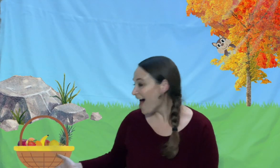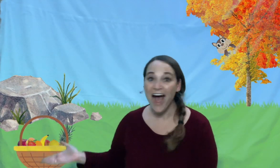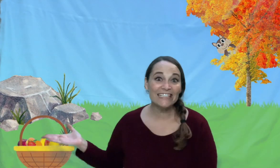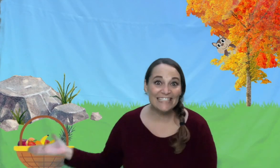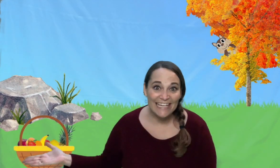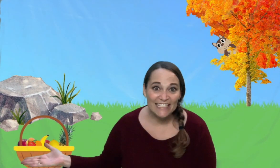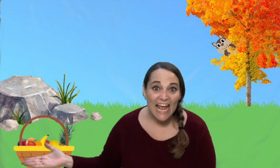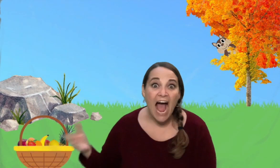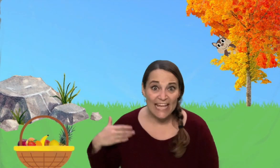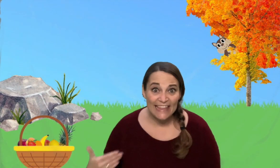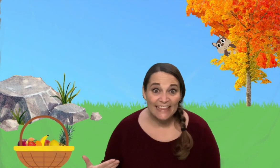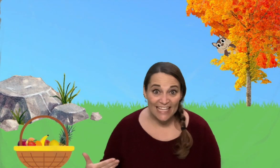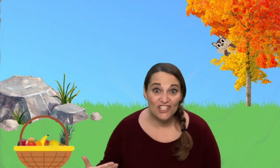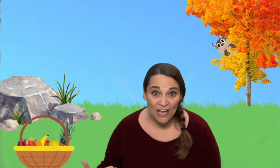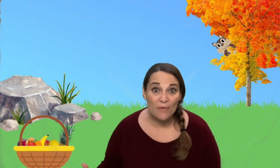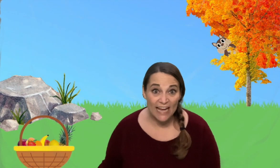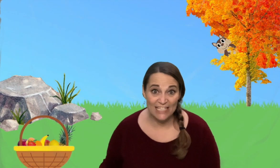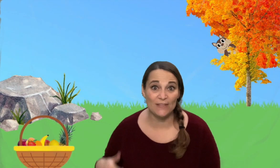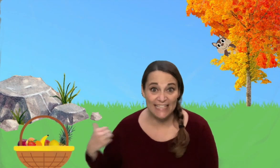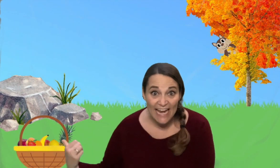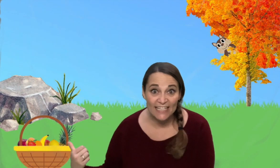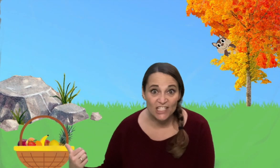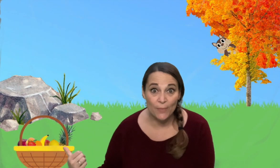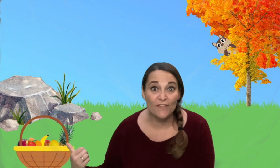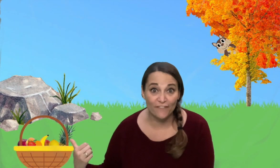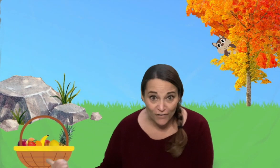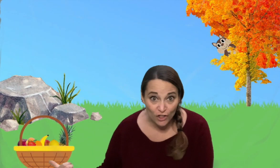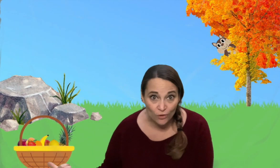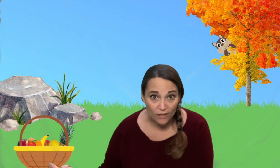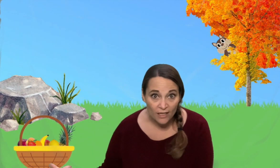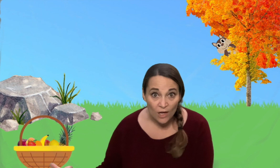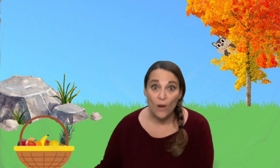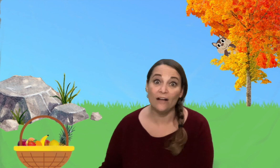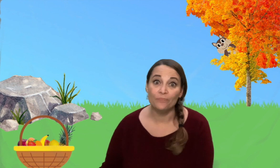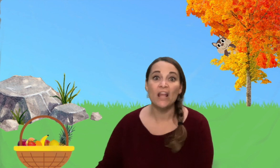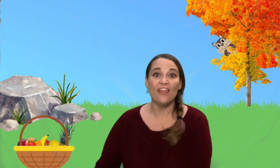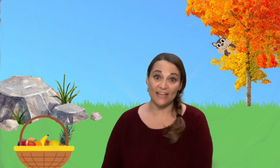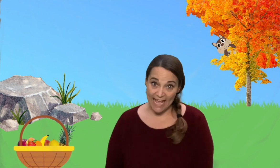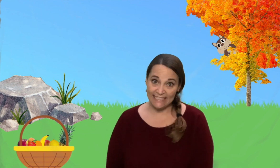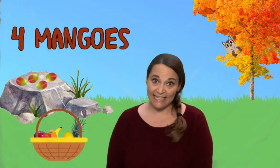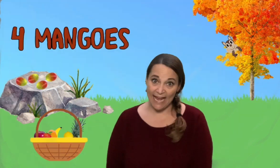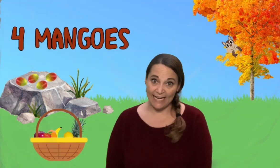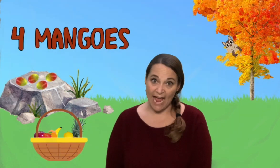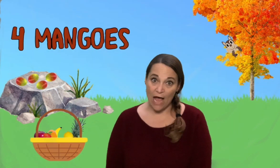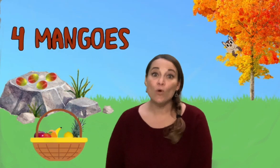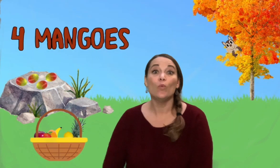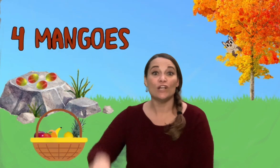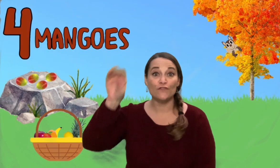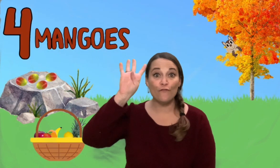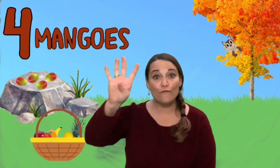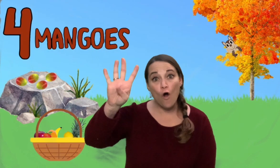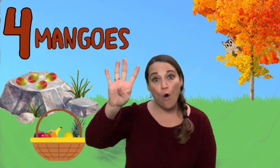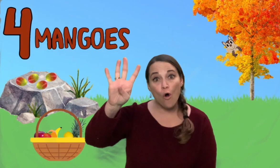Sheesh! I think that chipmunk has been taking some of our food. Well, the next thing I got was four